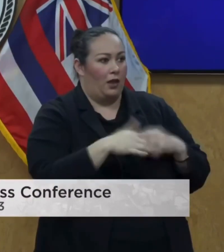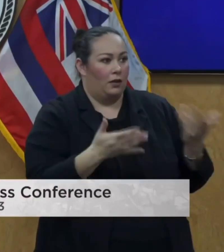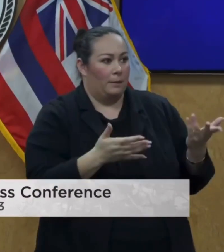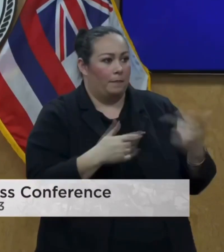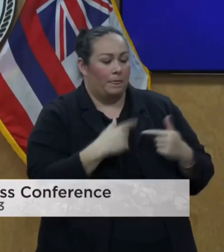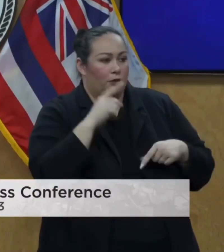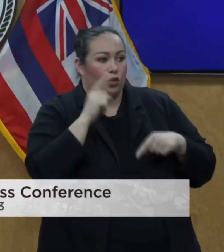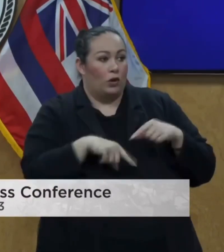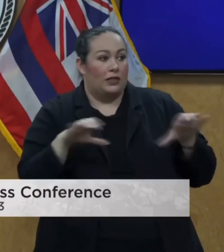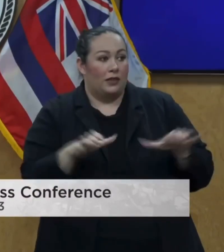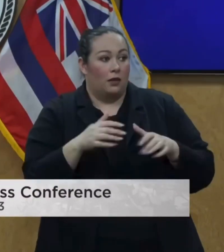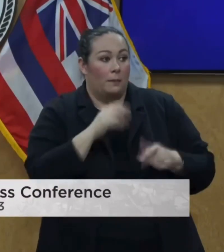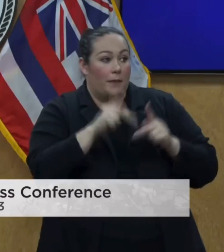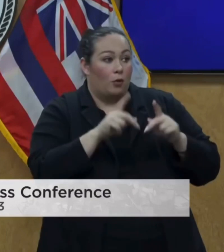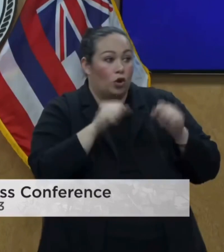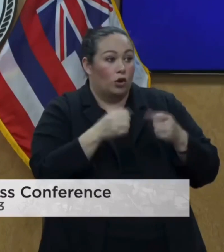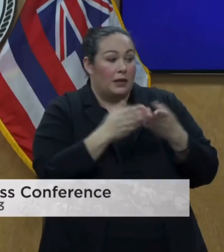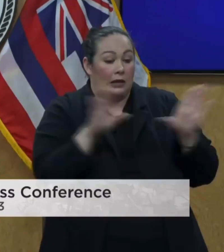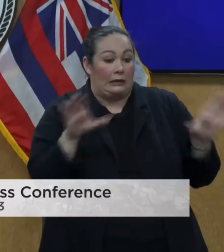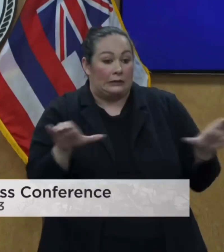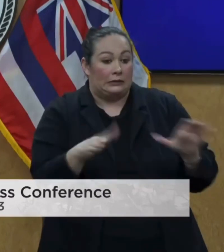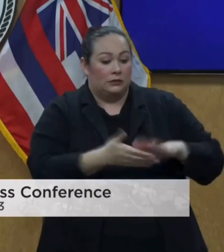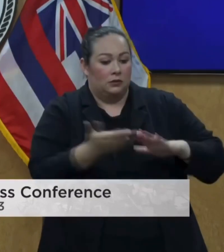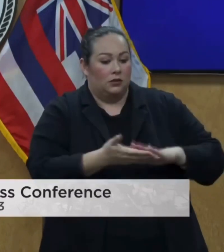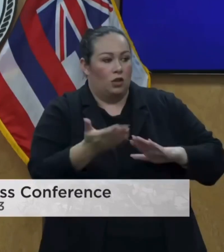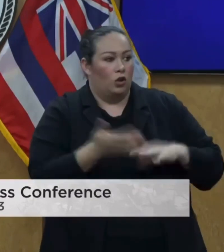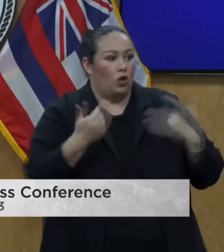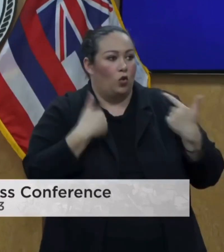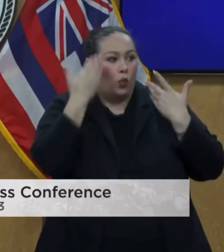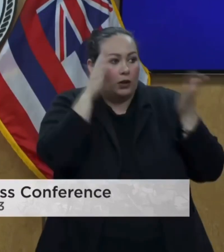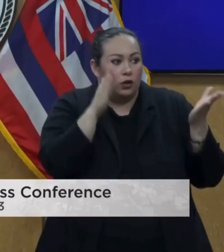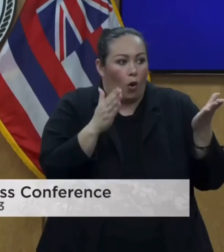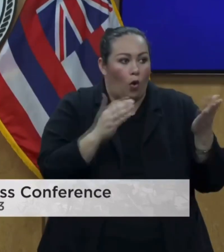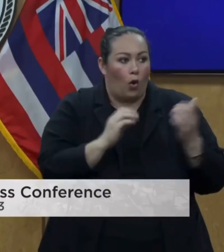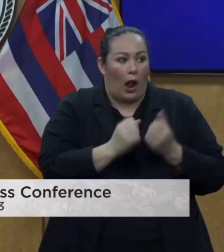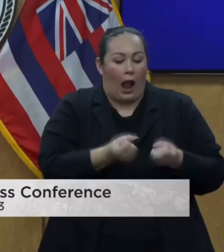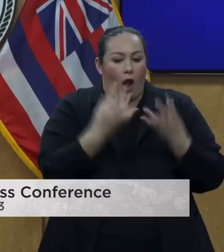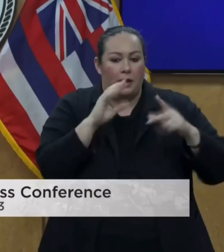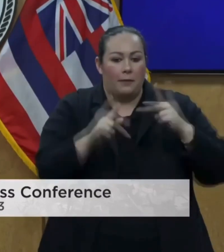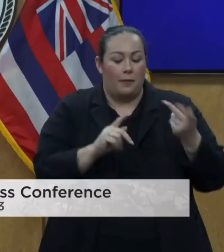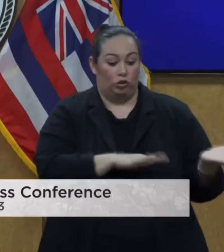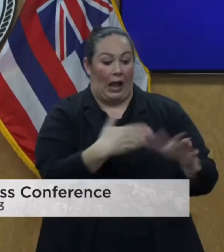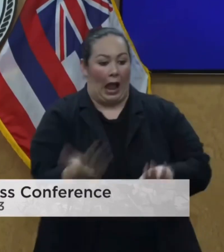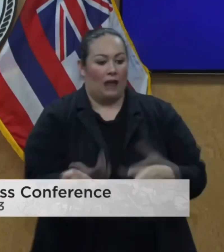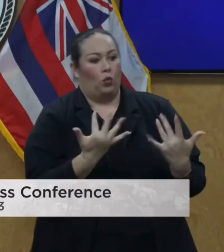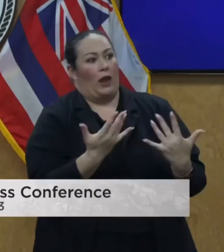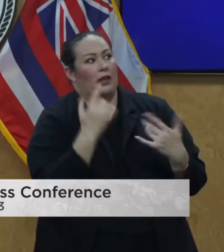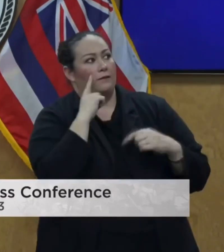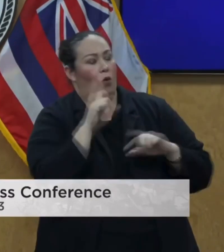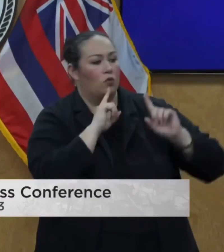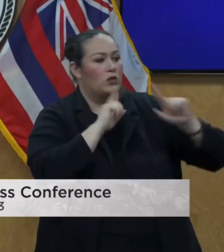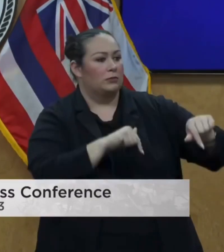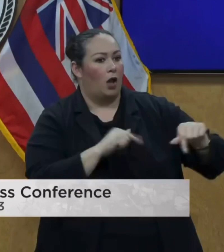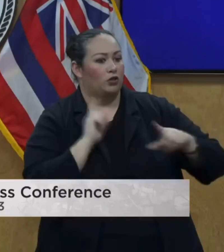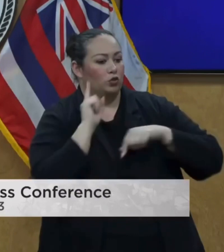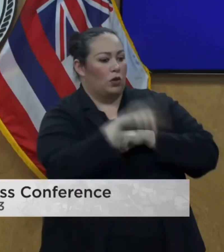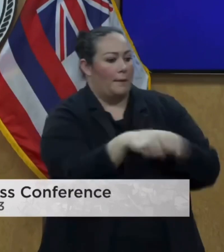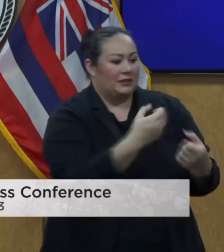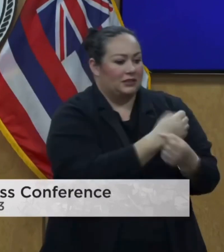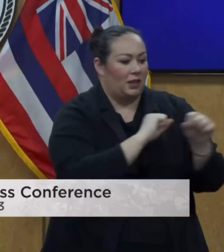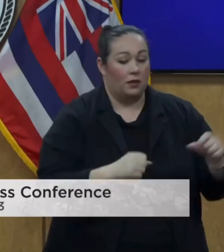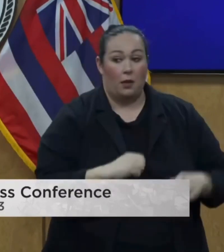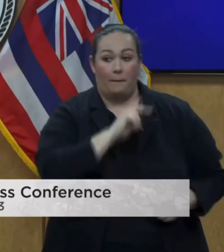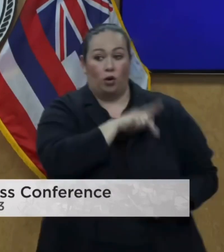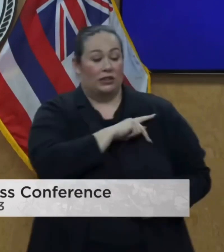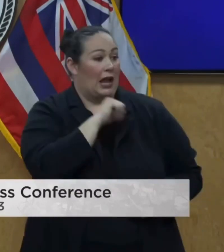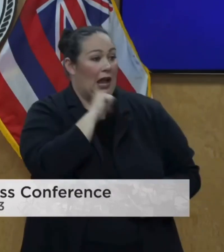have been mobilized to maybe help prevent? We don't know how many other people maybe died waiting for a response. You don't think there's anything your agency? Personally,